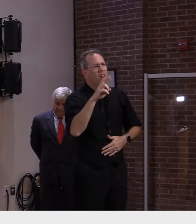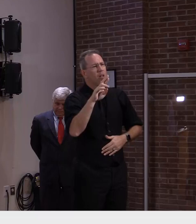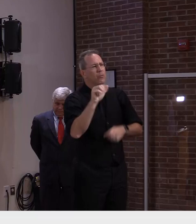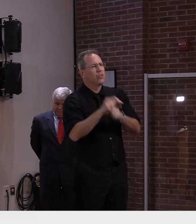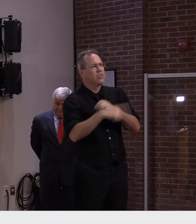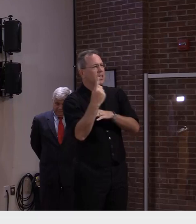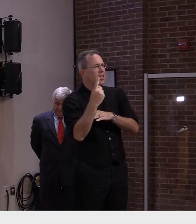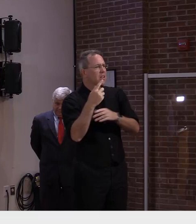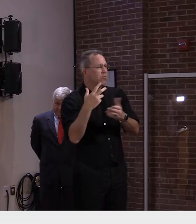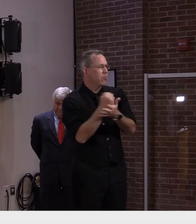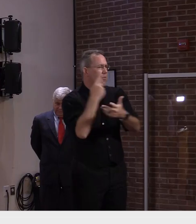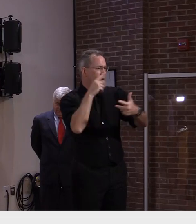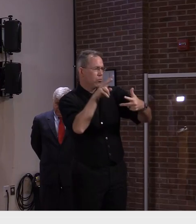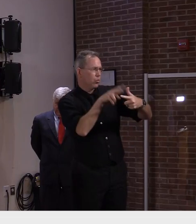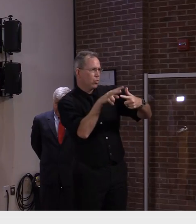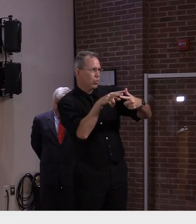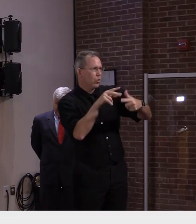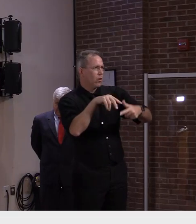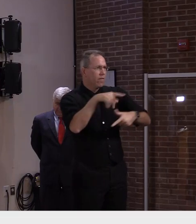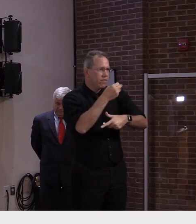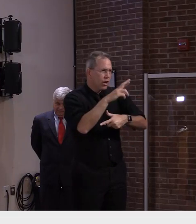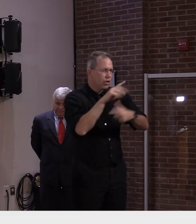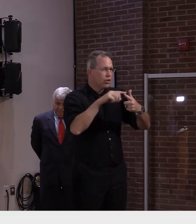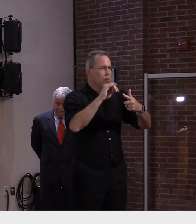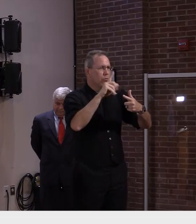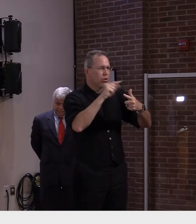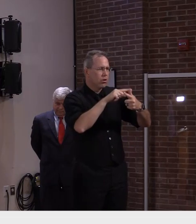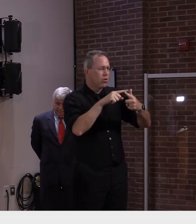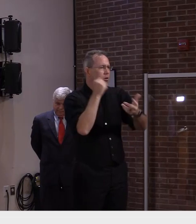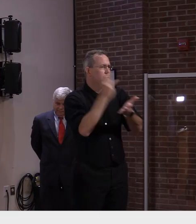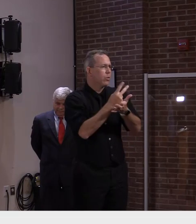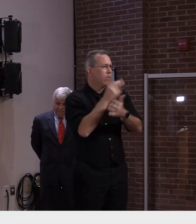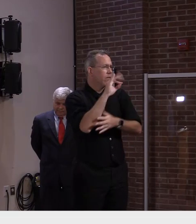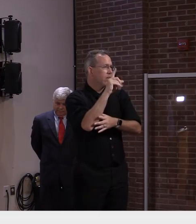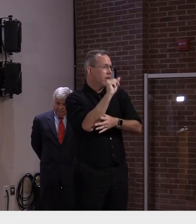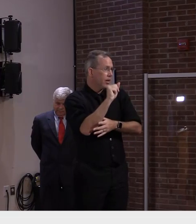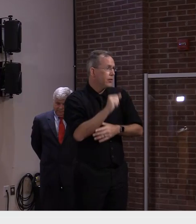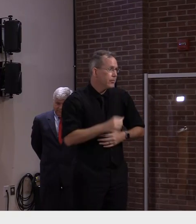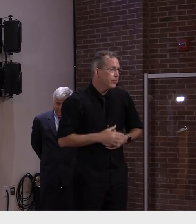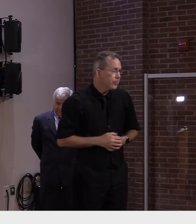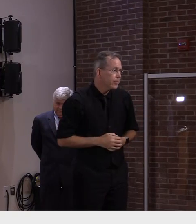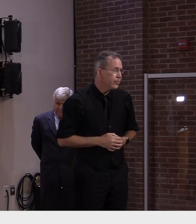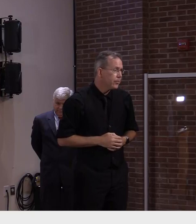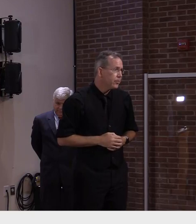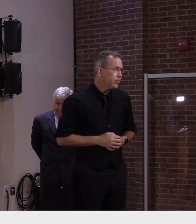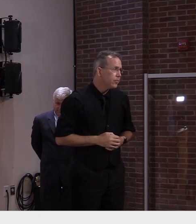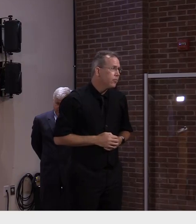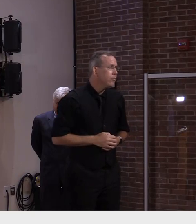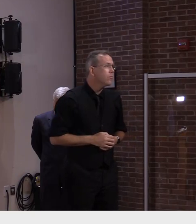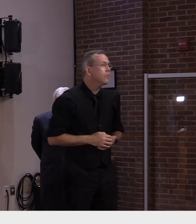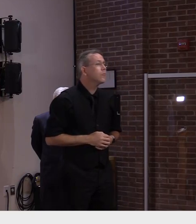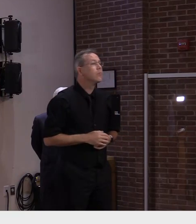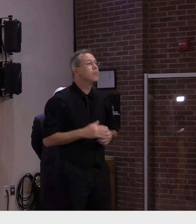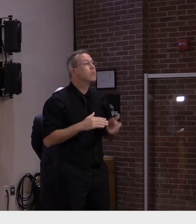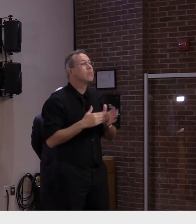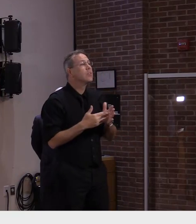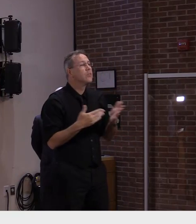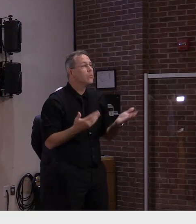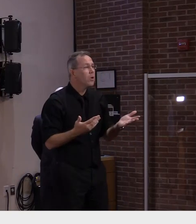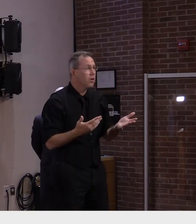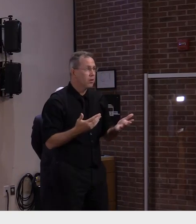we'll have full approval, which will make a big difference when it comes to their next decisions regarding